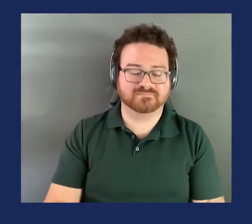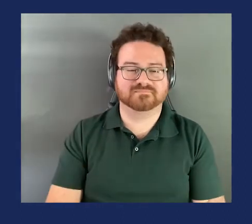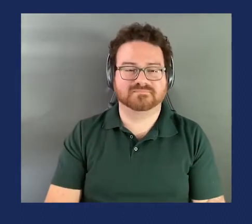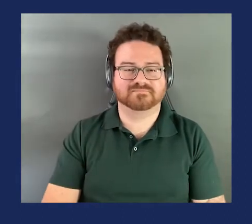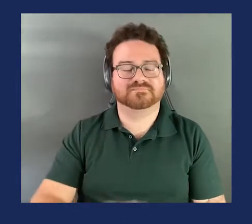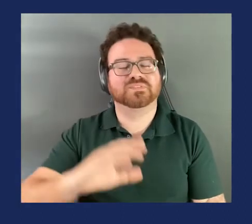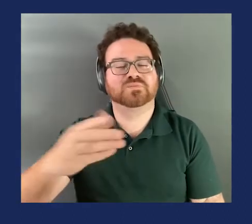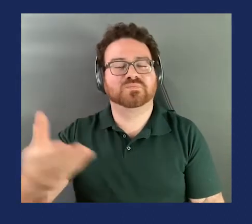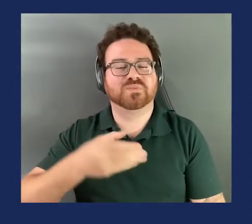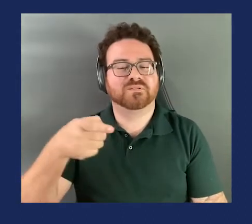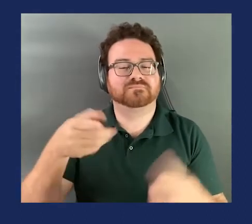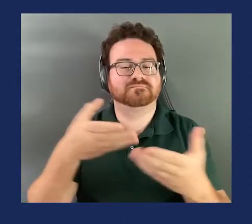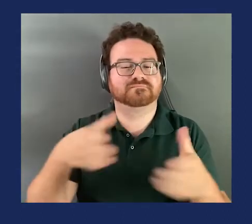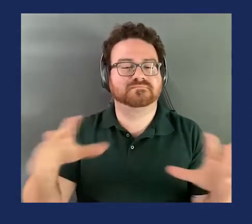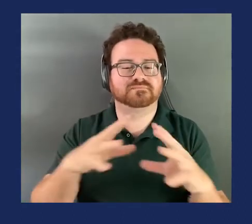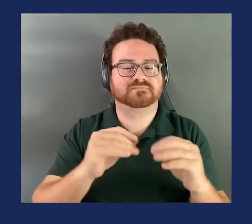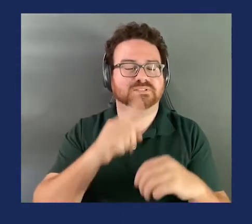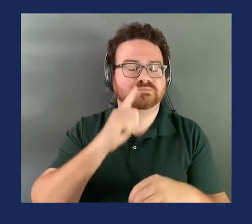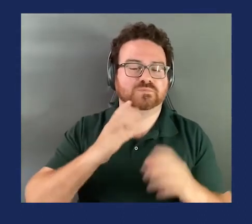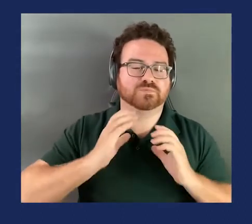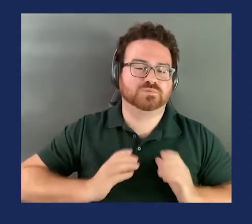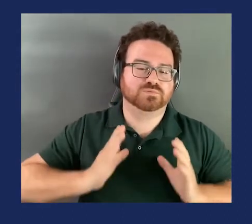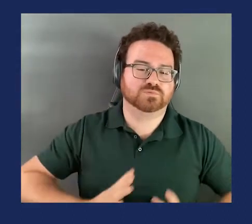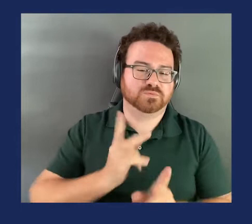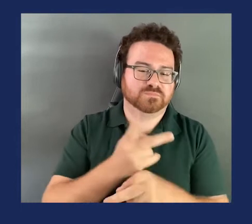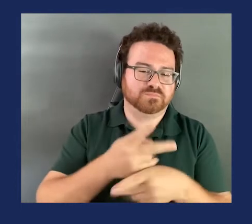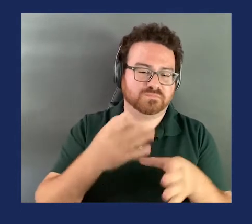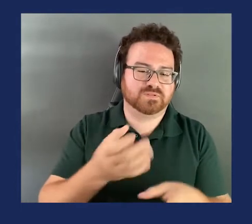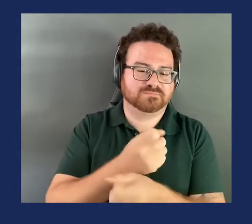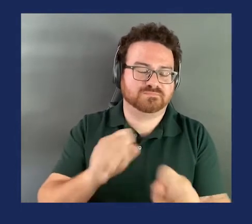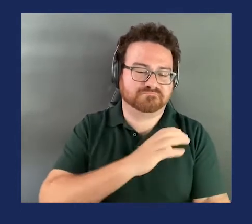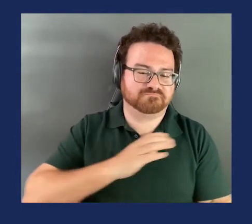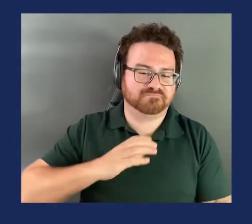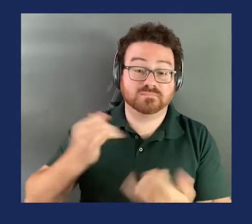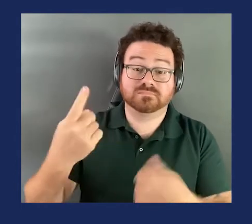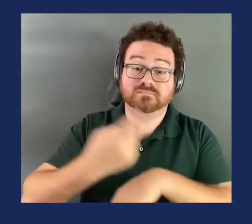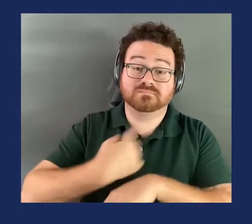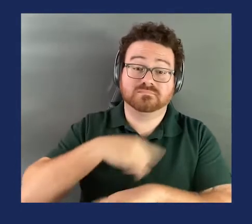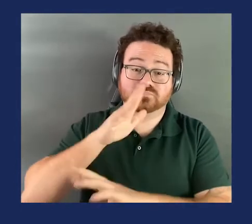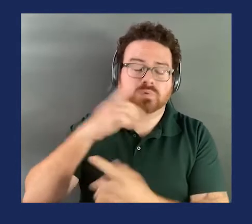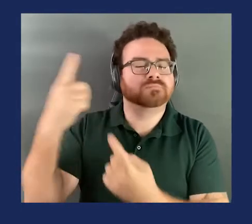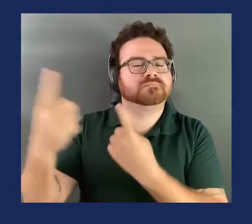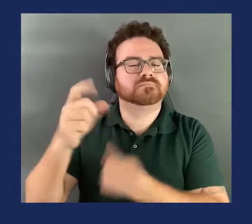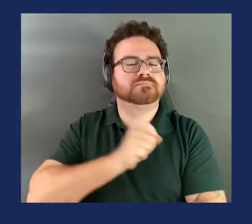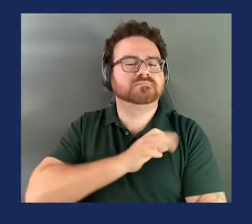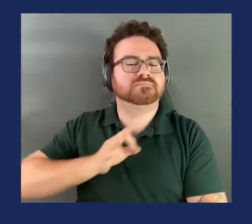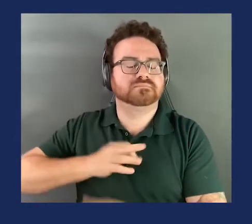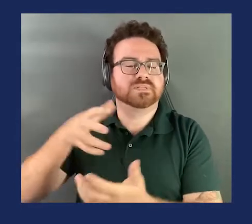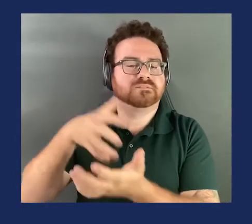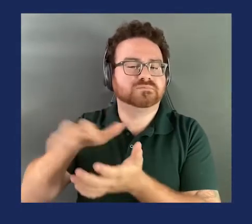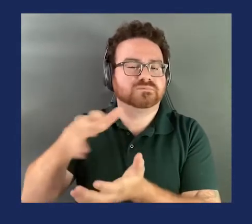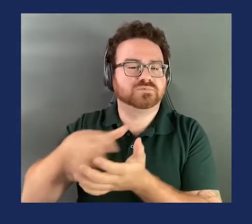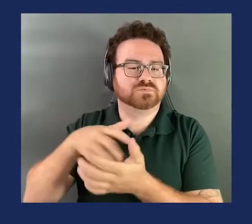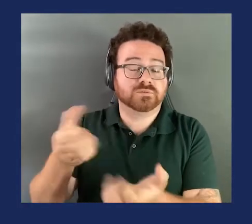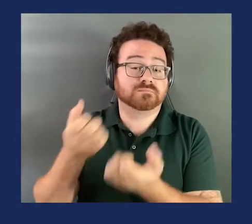Welcome to this public meeting of the Consumer Product Safety Commission. Today, we're considering a staff draft notice of proposed rulemaking to establish